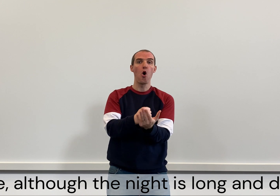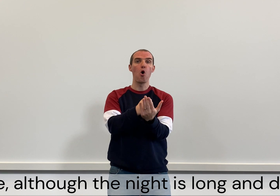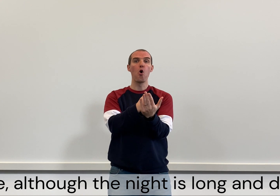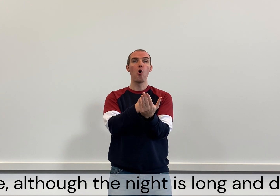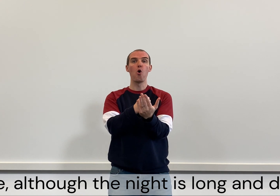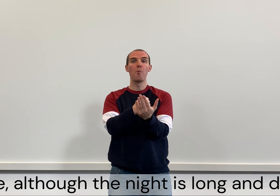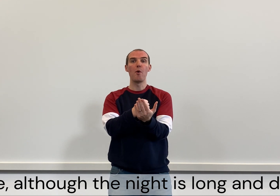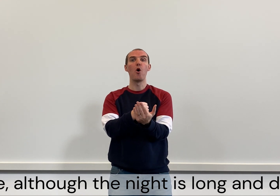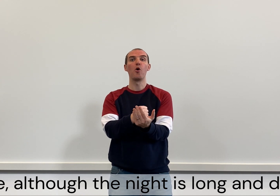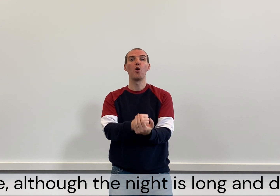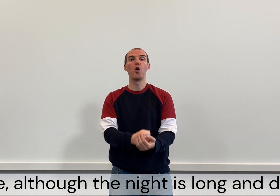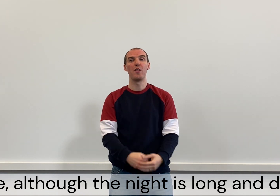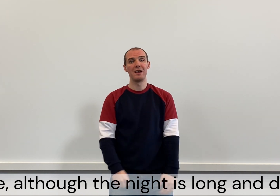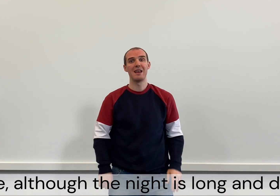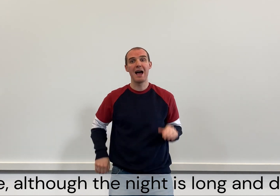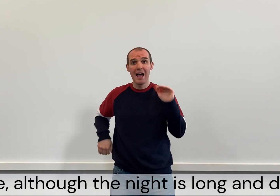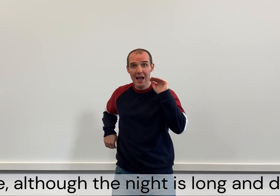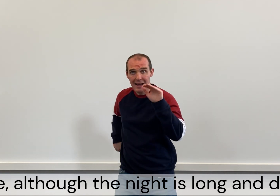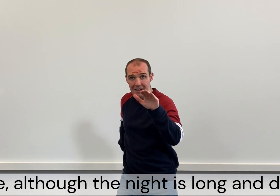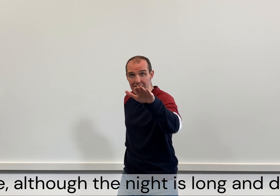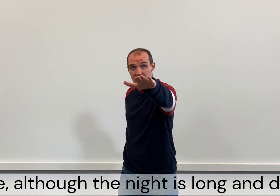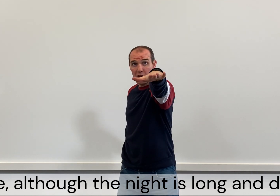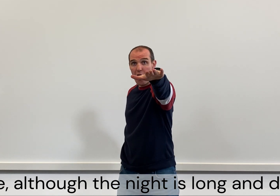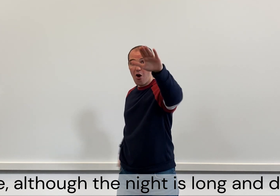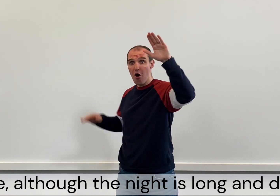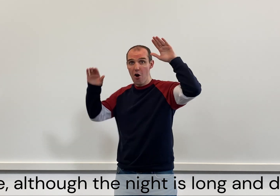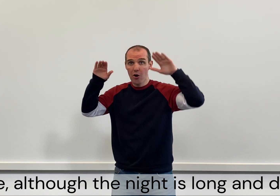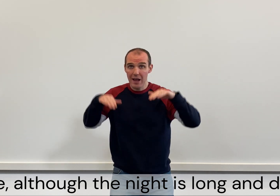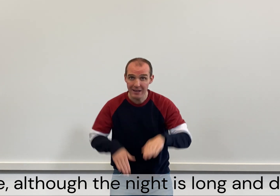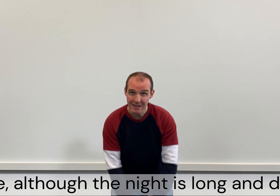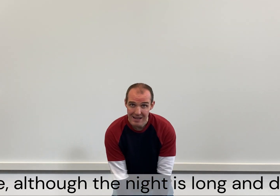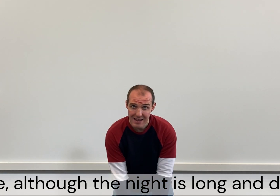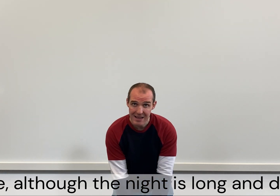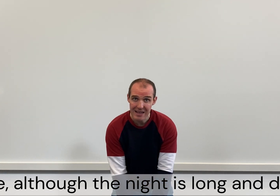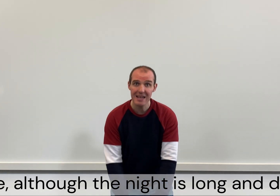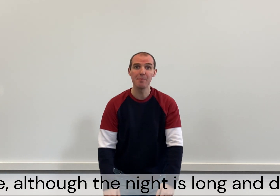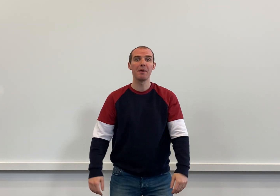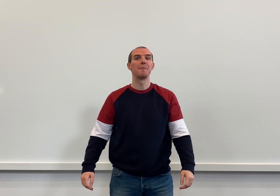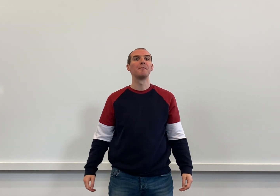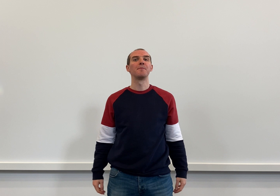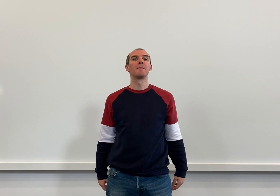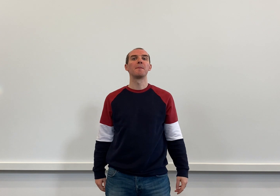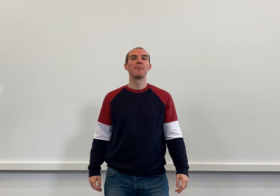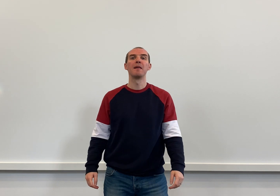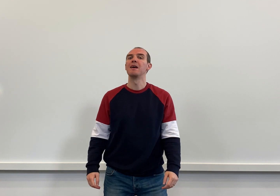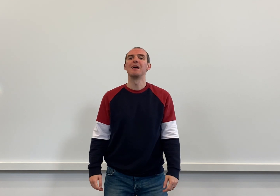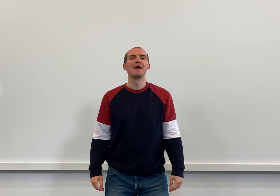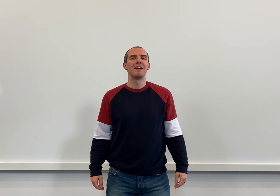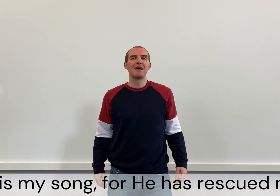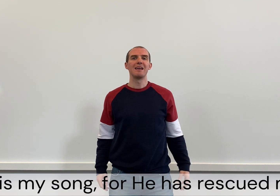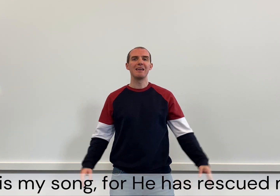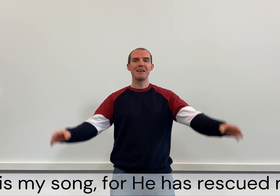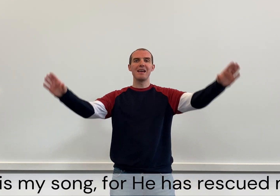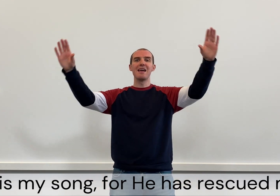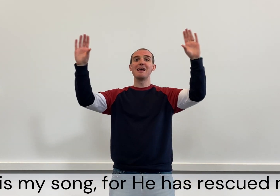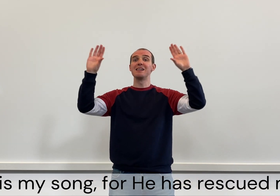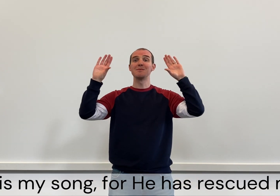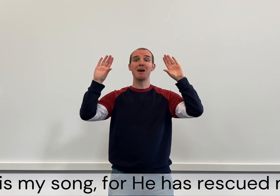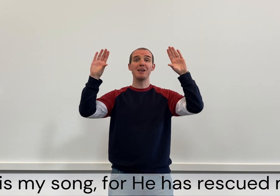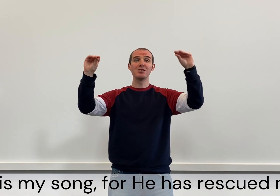Oh, although the night is long and deep. He is my